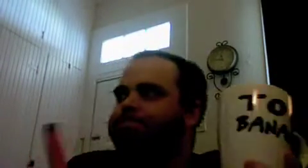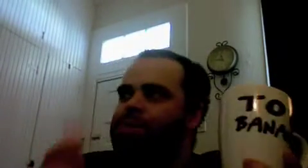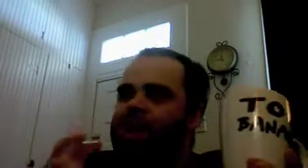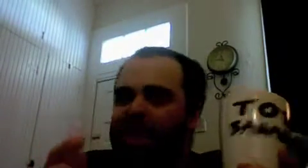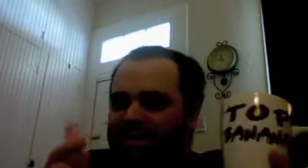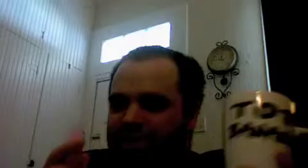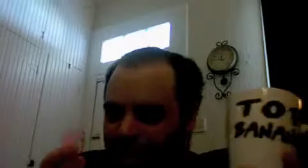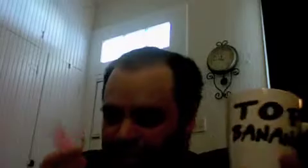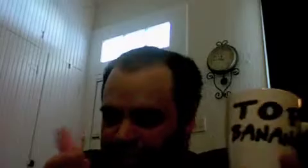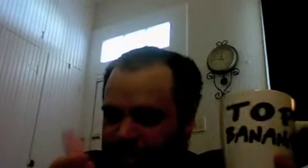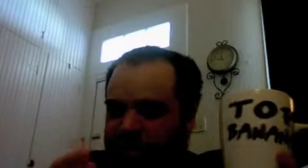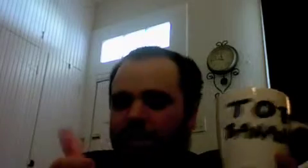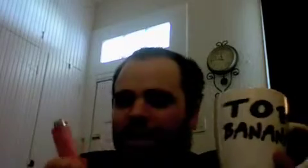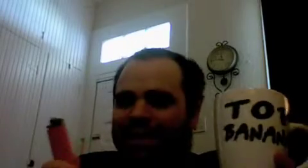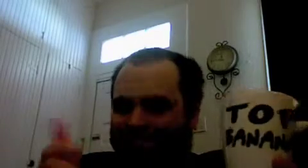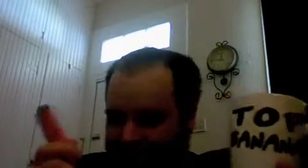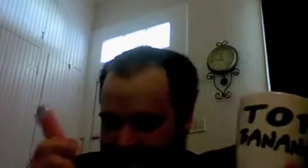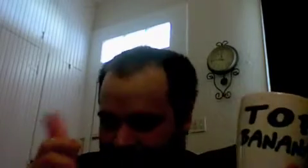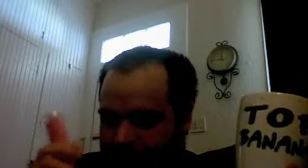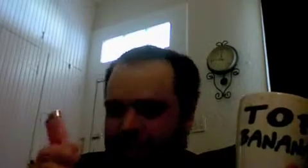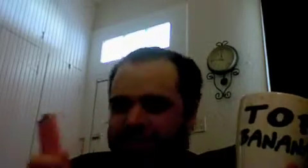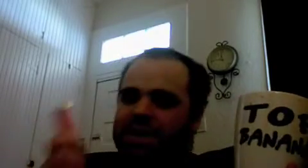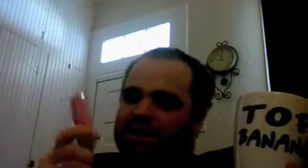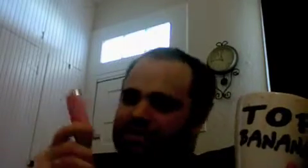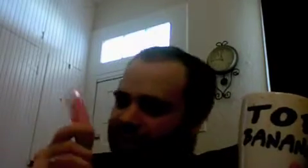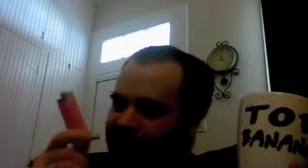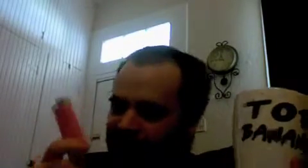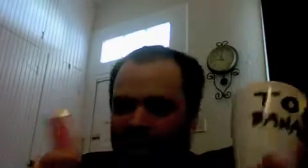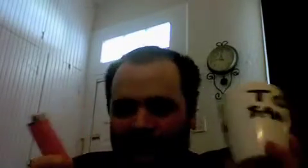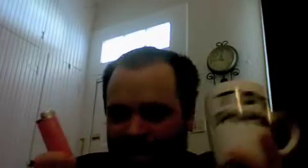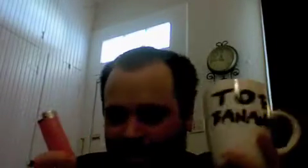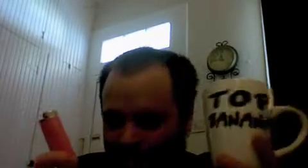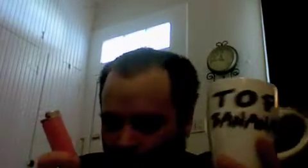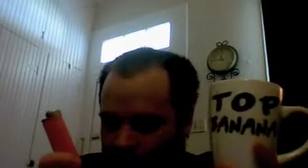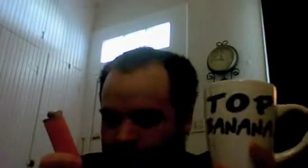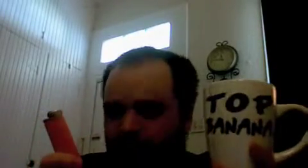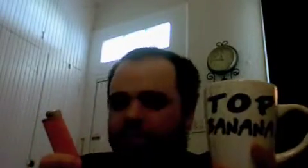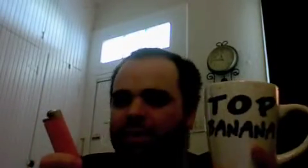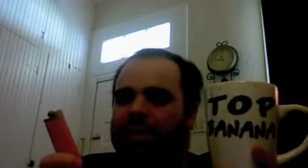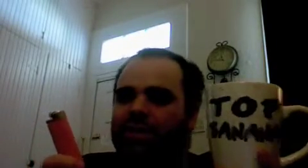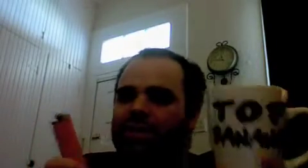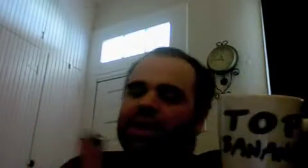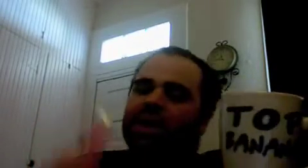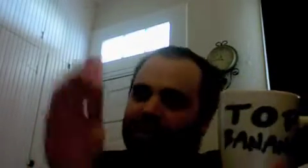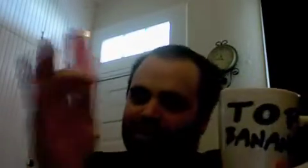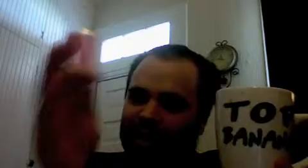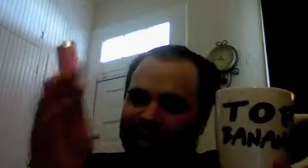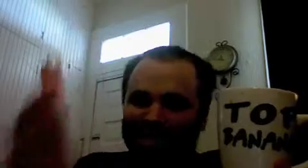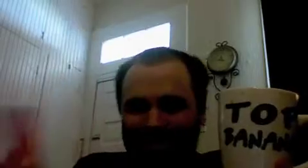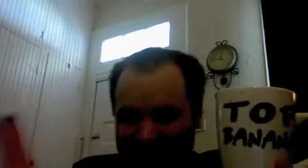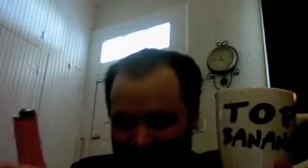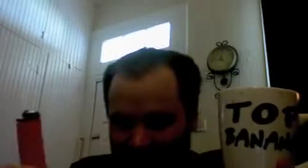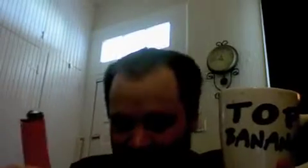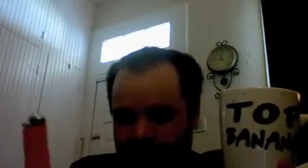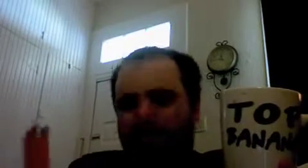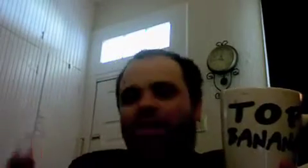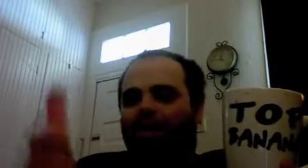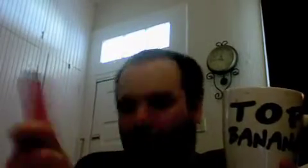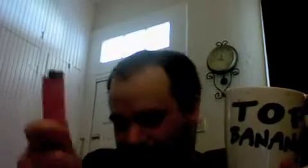is constituted by the sameness of the lighter and the coffee cup right the lighter is a thing unto